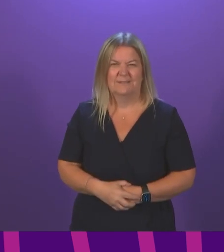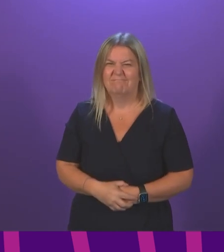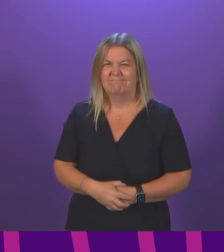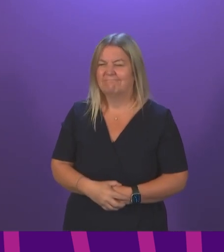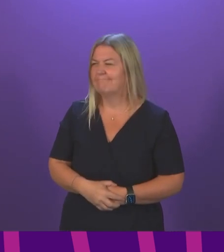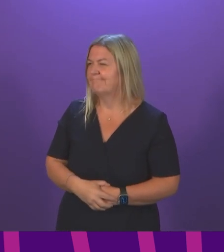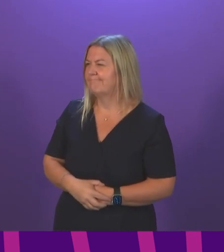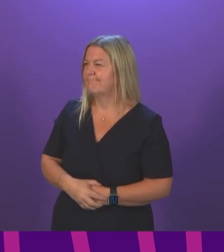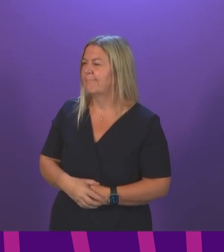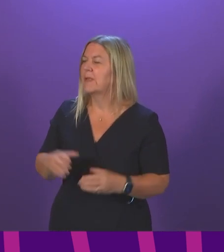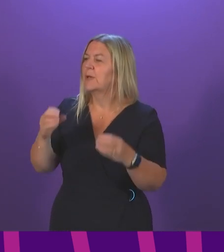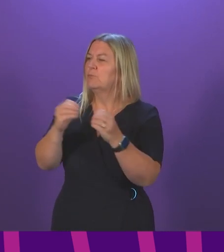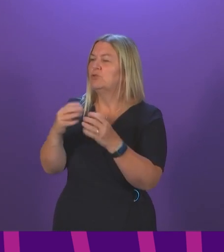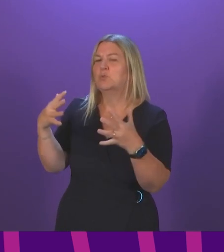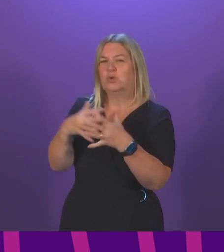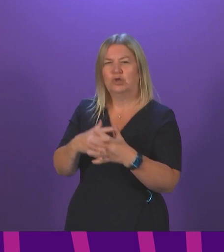Beatrice Wishart.